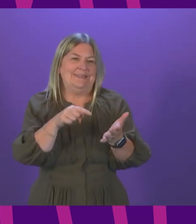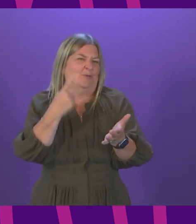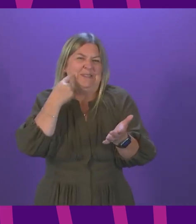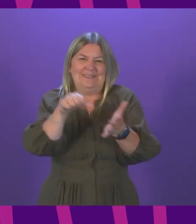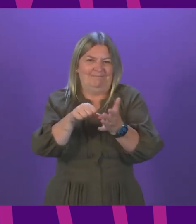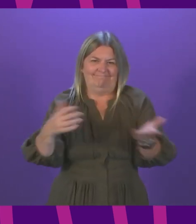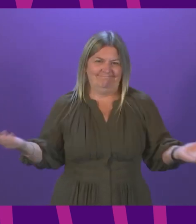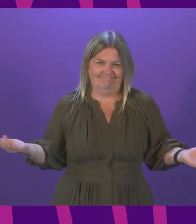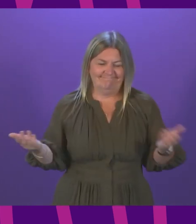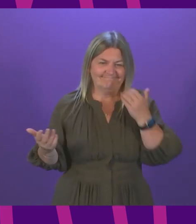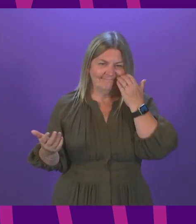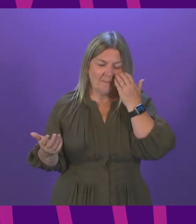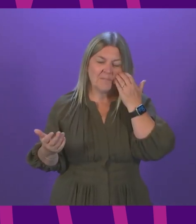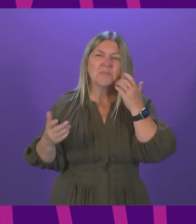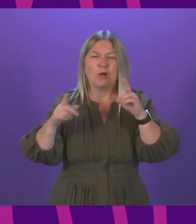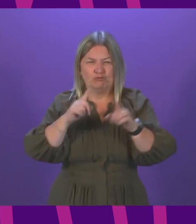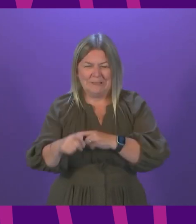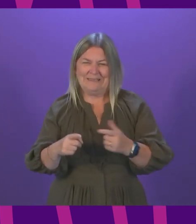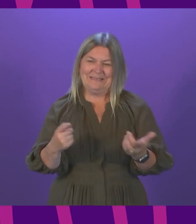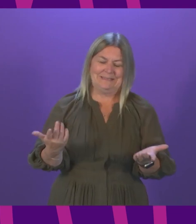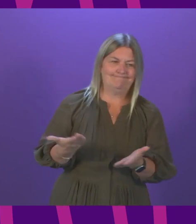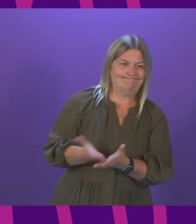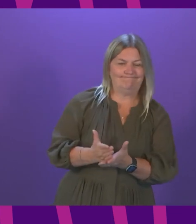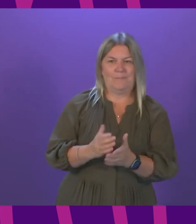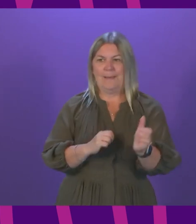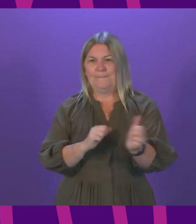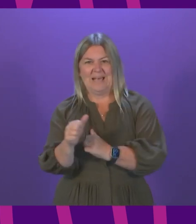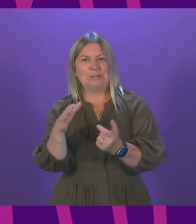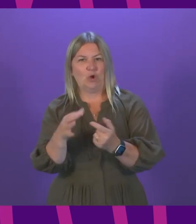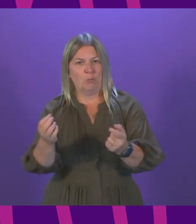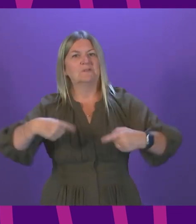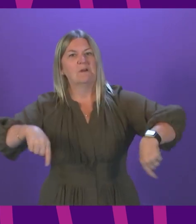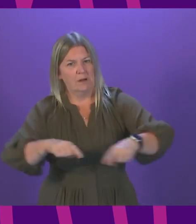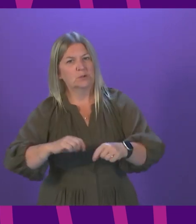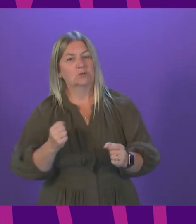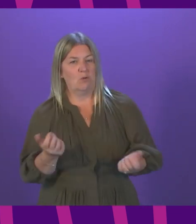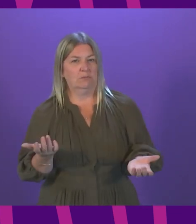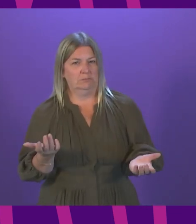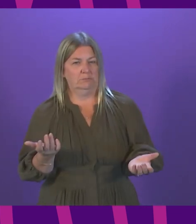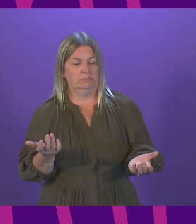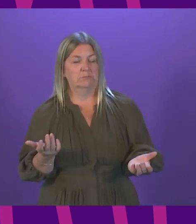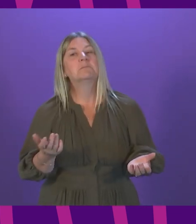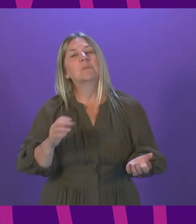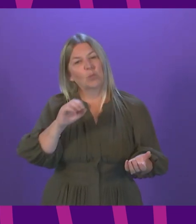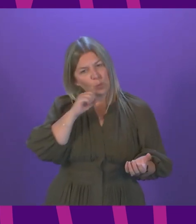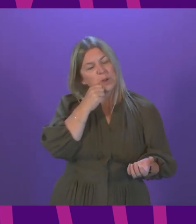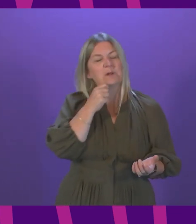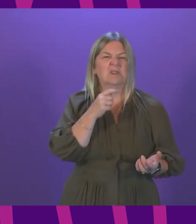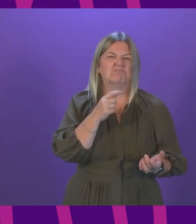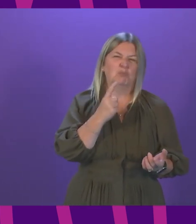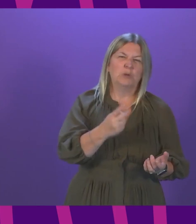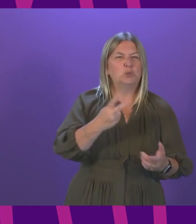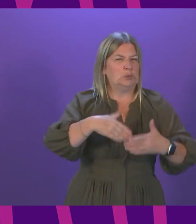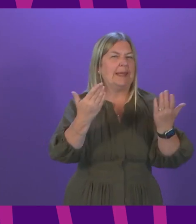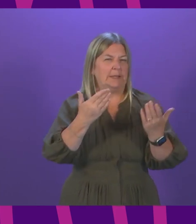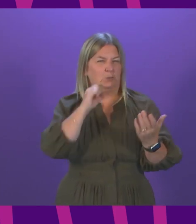We are trying to weigh up these considerations as frankly and as carefully as possible and we set out our decision, as I say, in